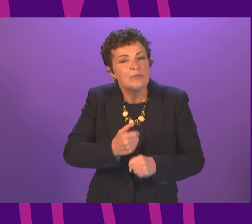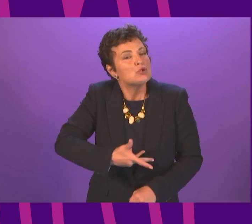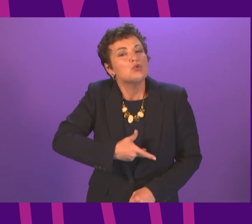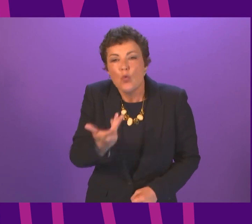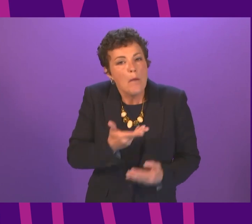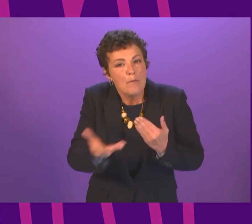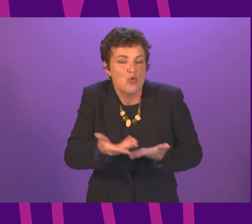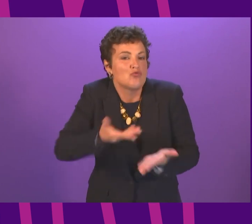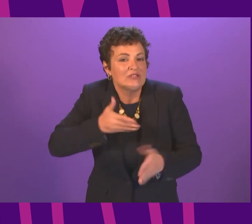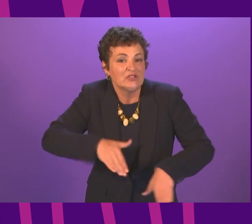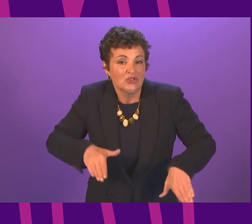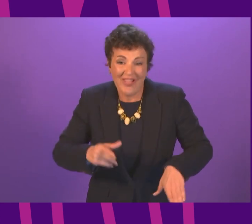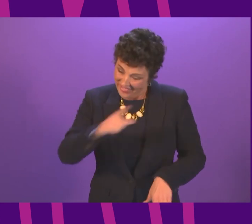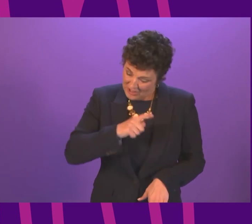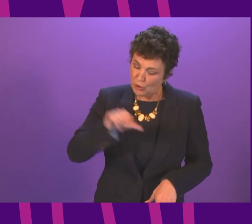government and this parliament.